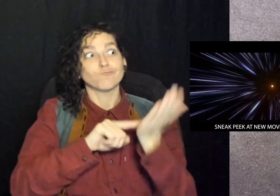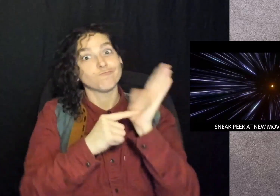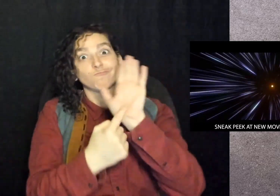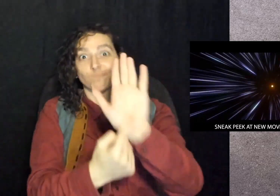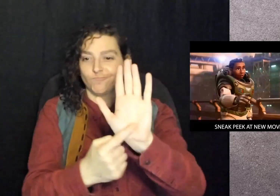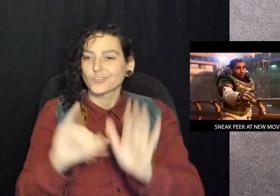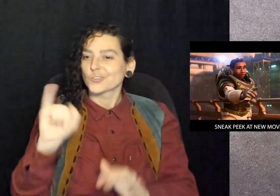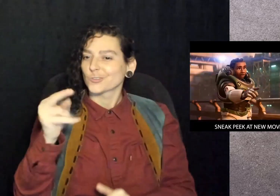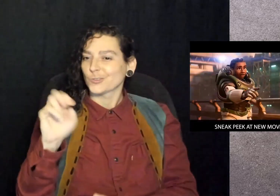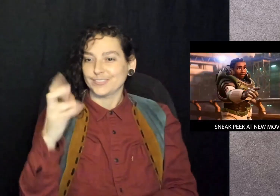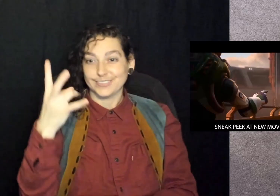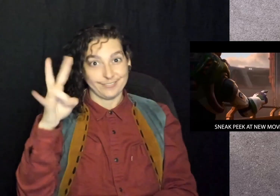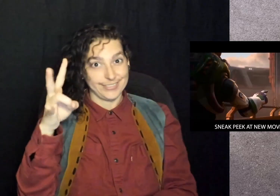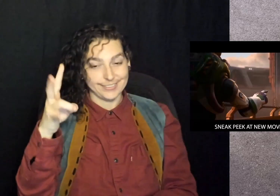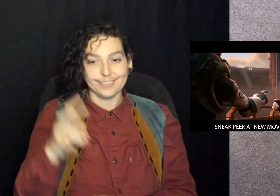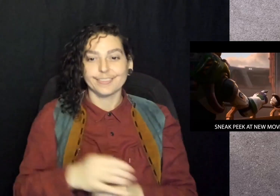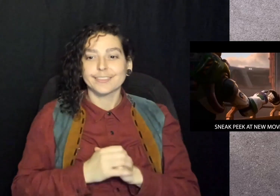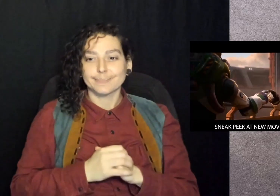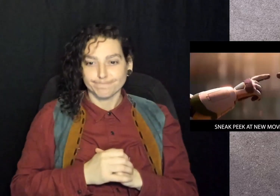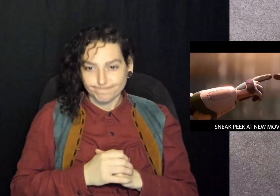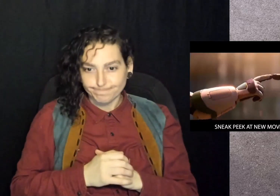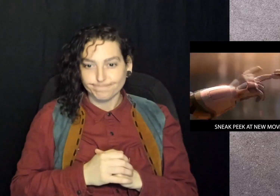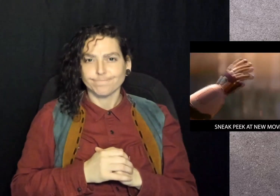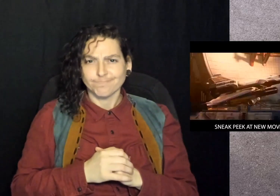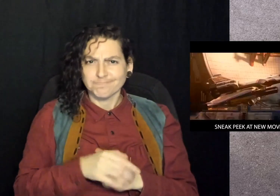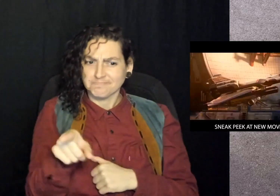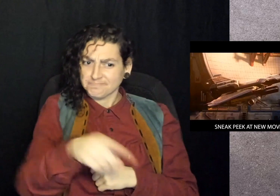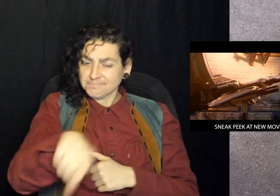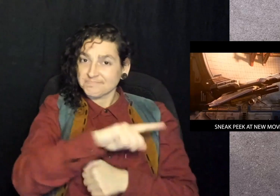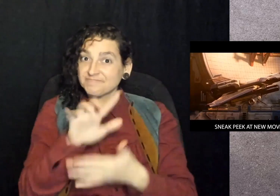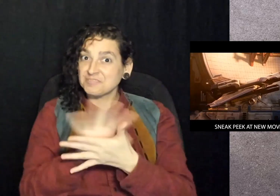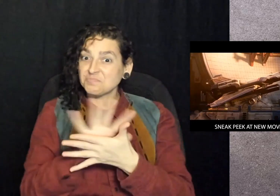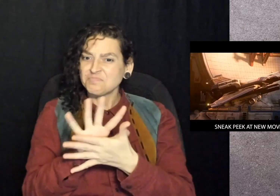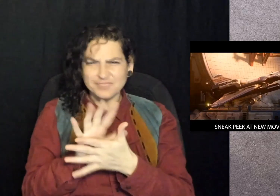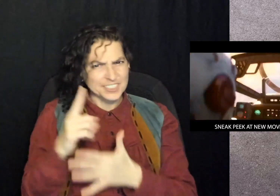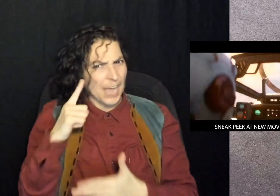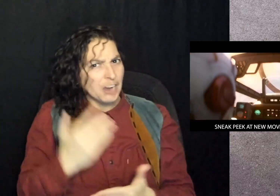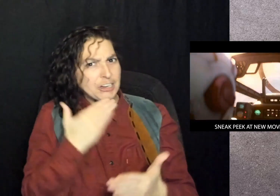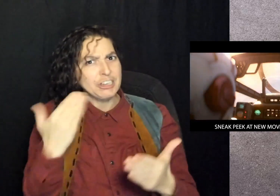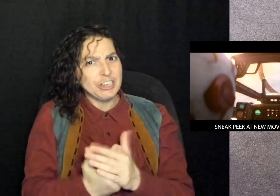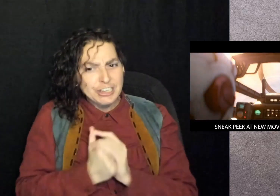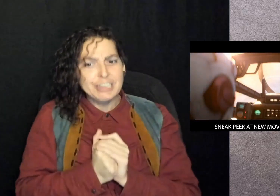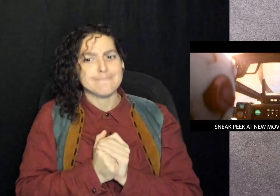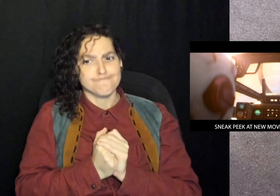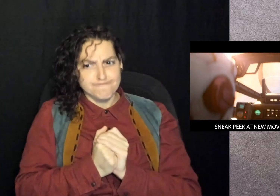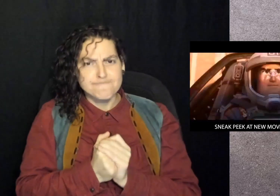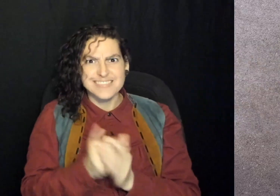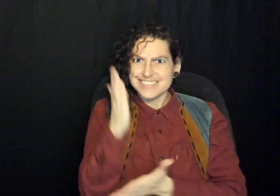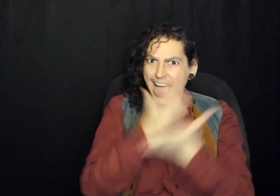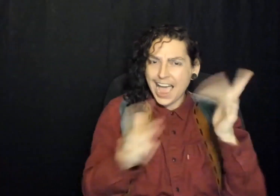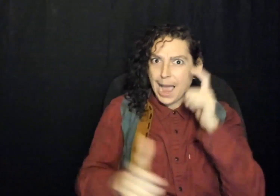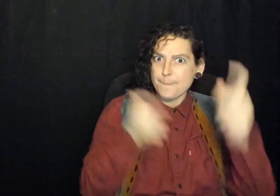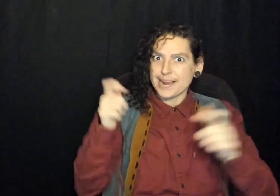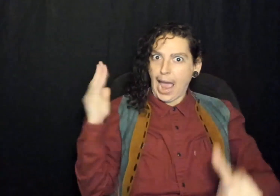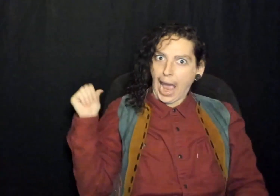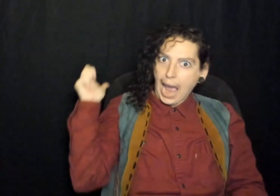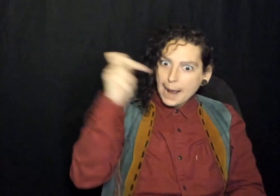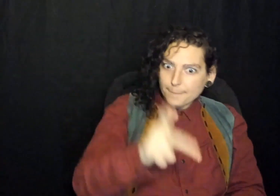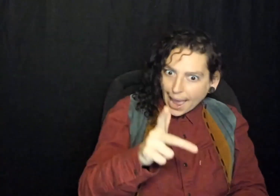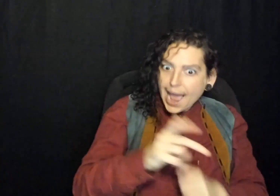tour story character, which debuts on June 17th. Those movies all look pretty good. A lot of big